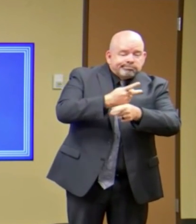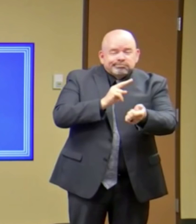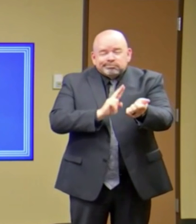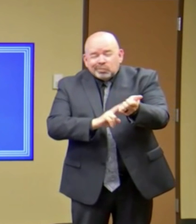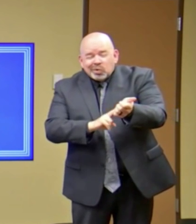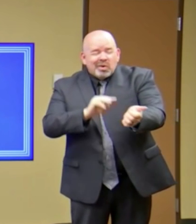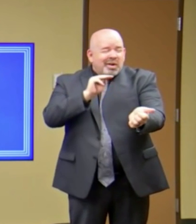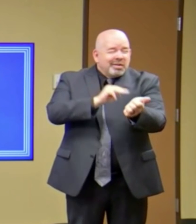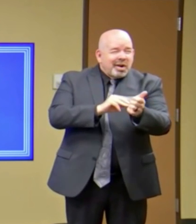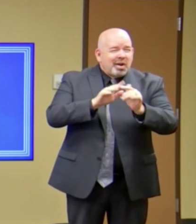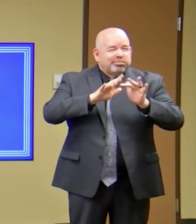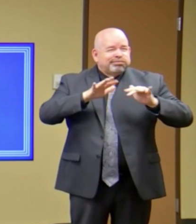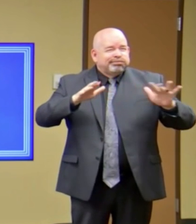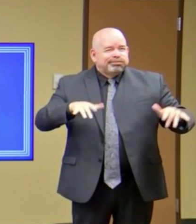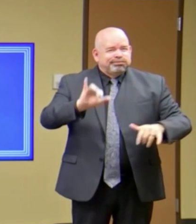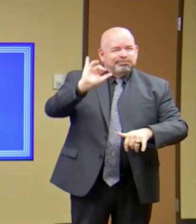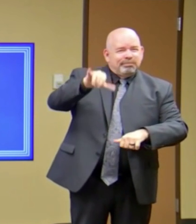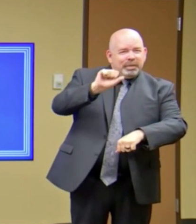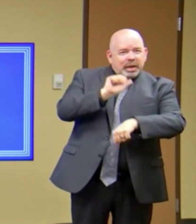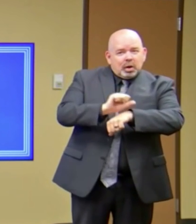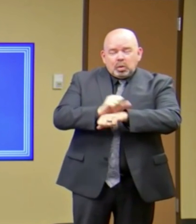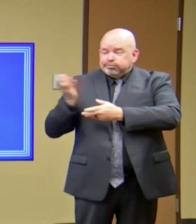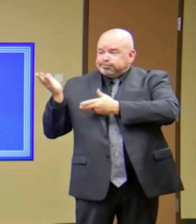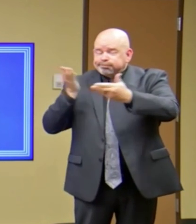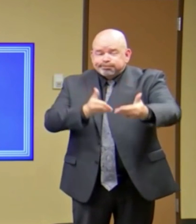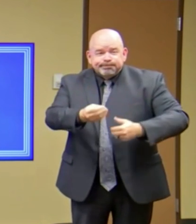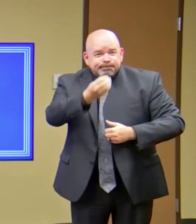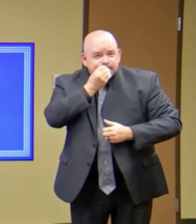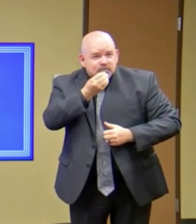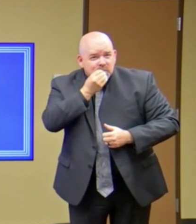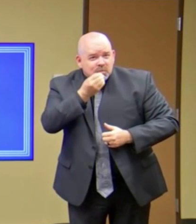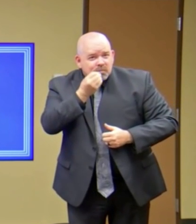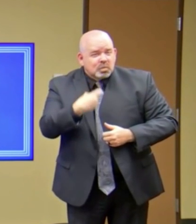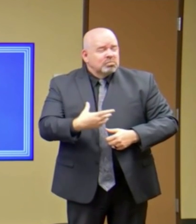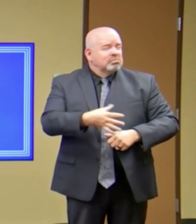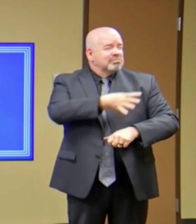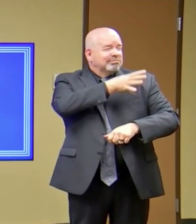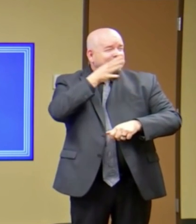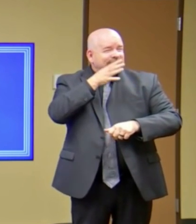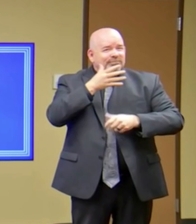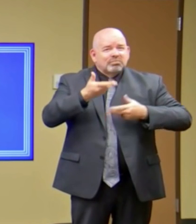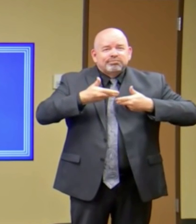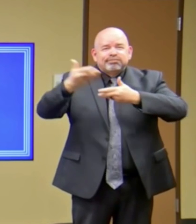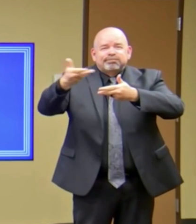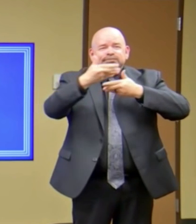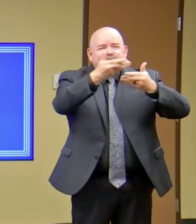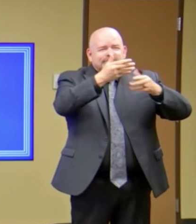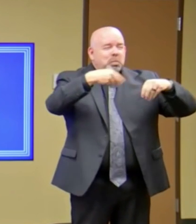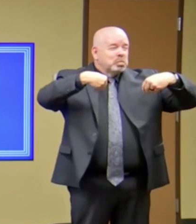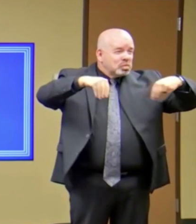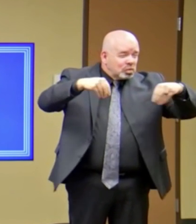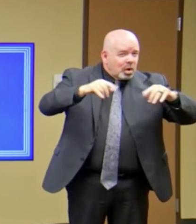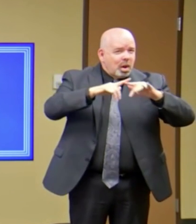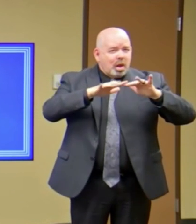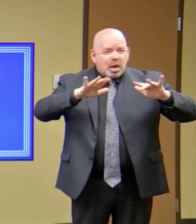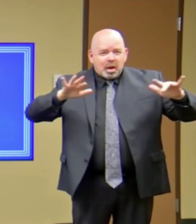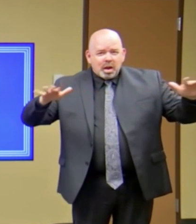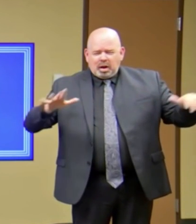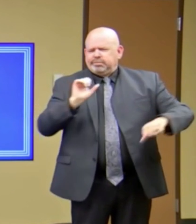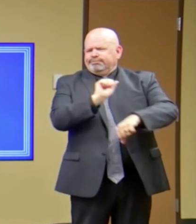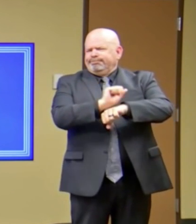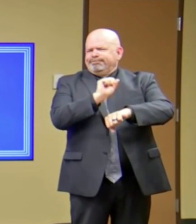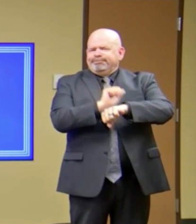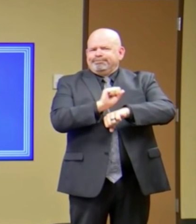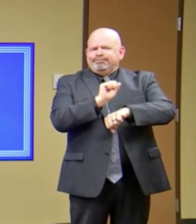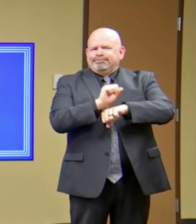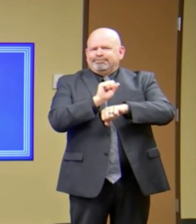agriculture and food. And by the way, agriculture and food mostly means grocery stores. Public works and essential functions.